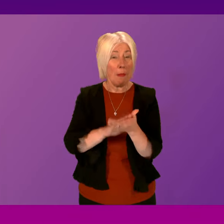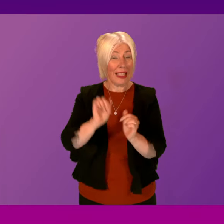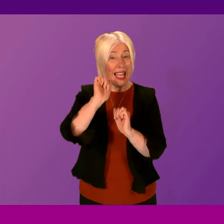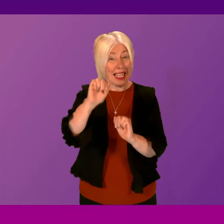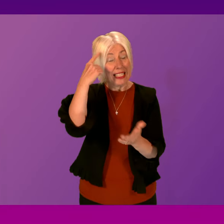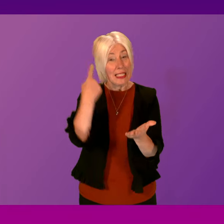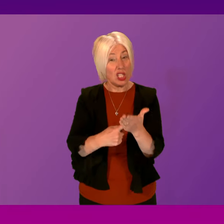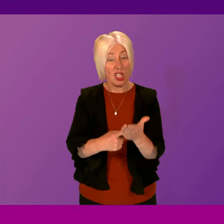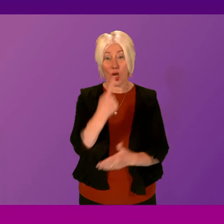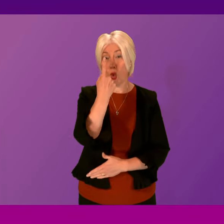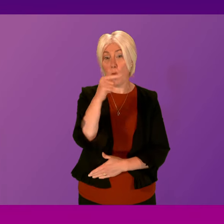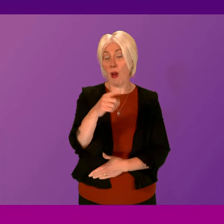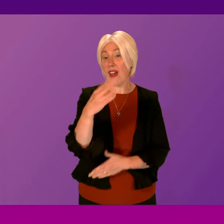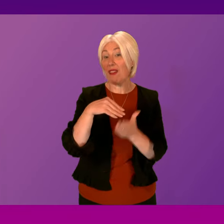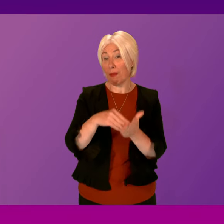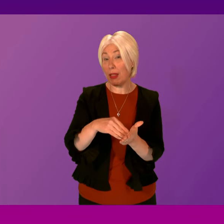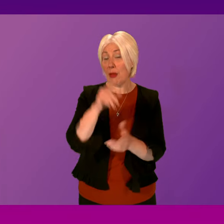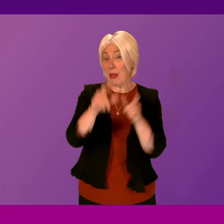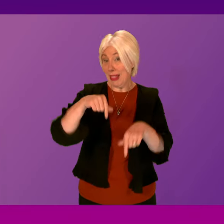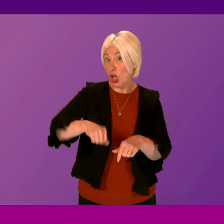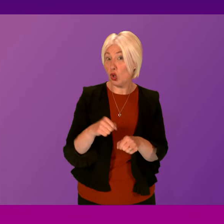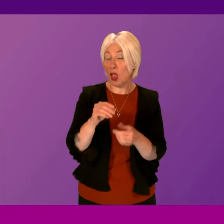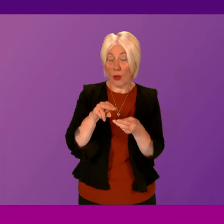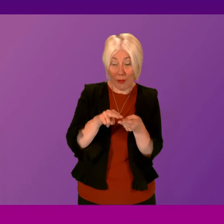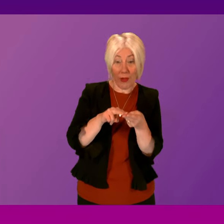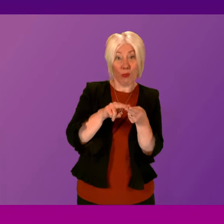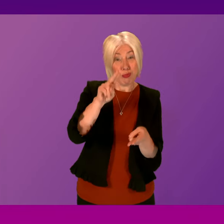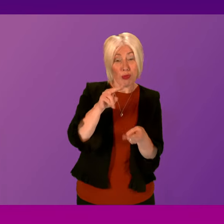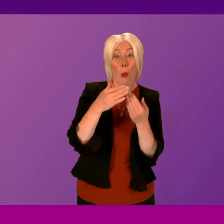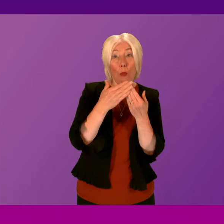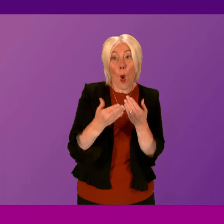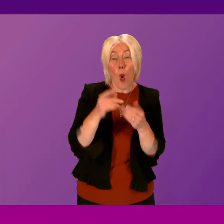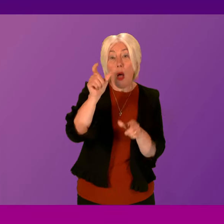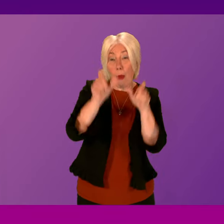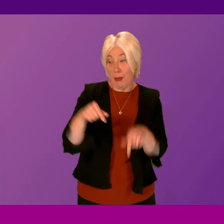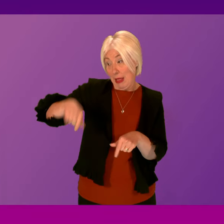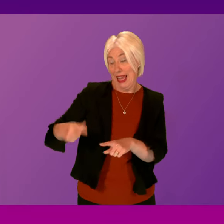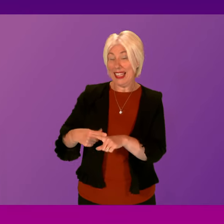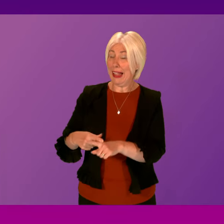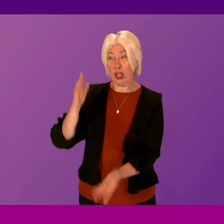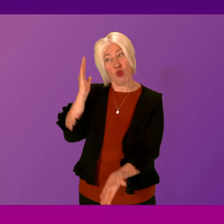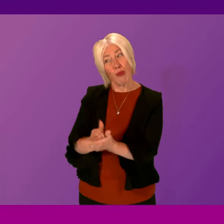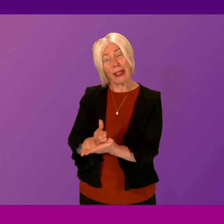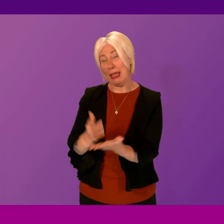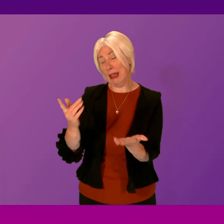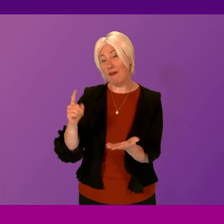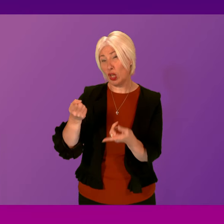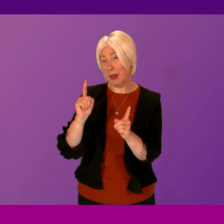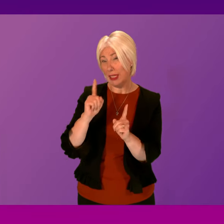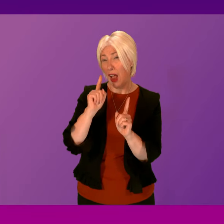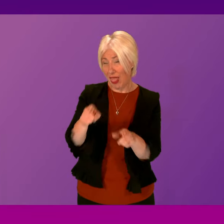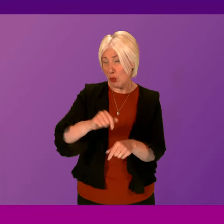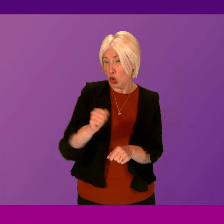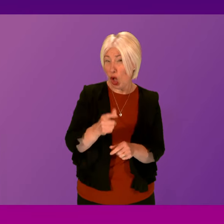.5 million Scots will pay more than people south of the border. Really, First Minister, is this all Scotland can